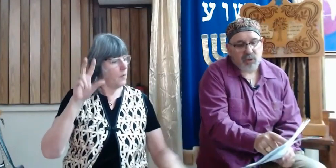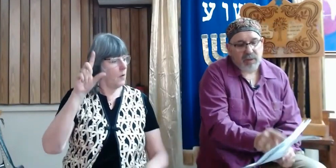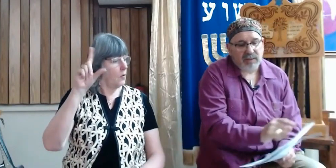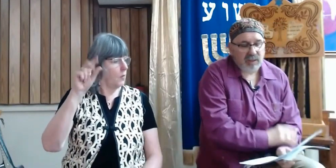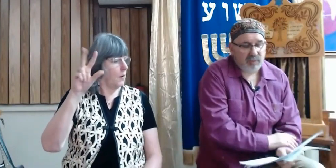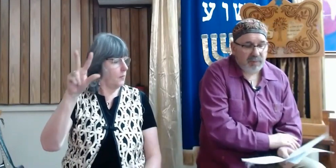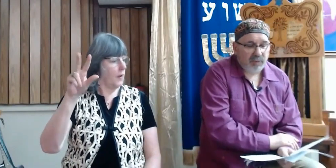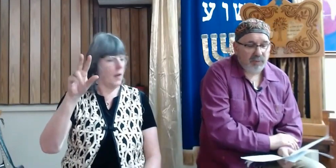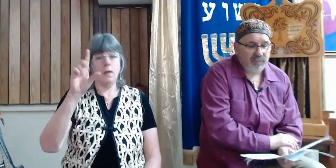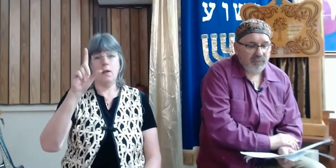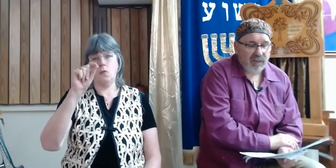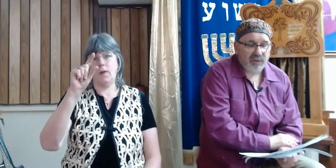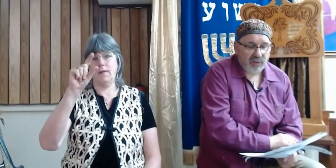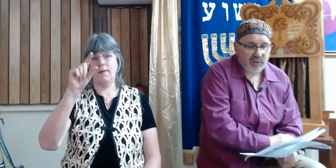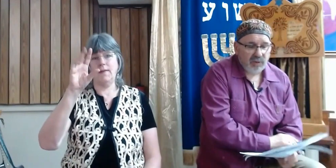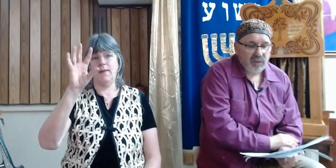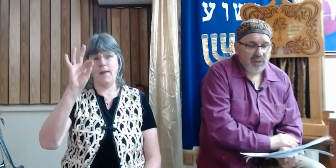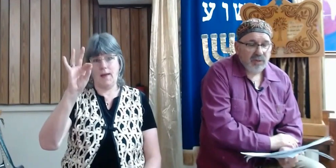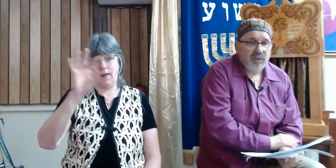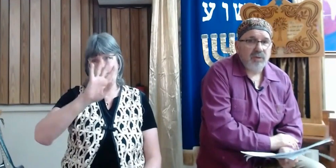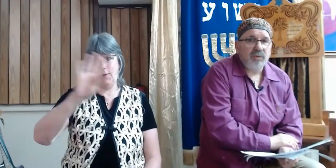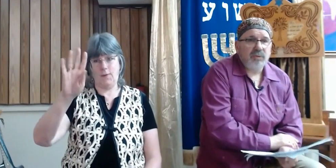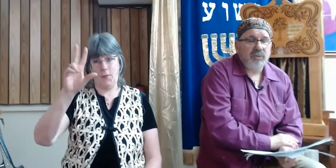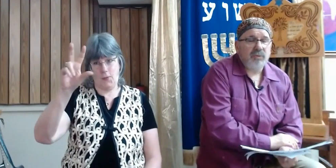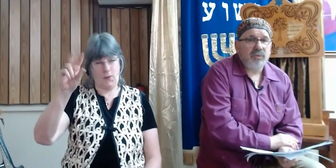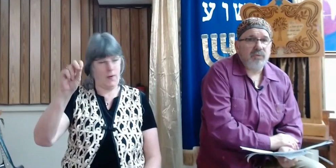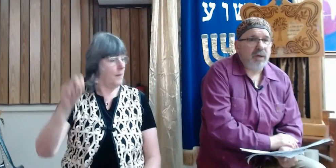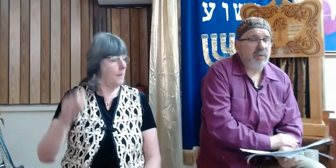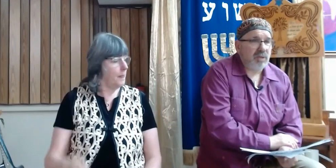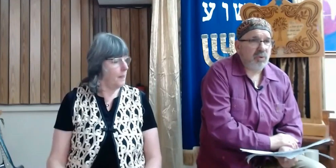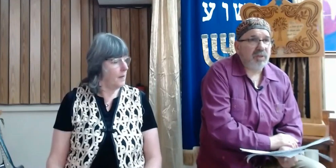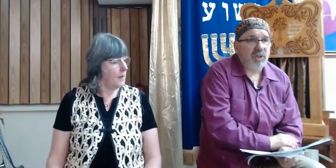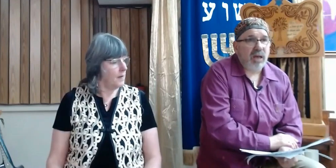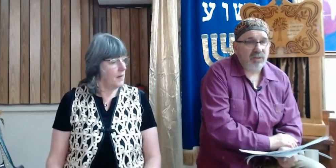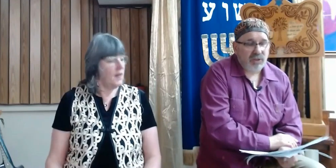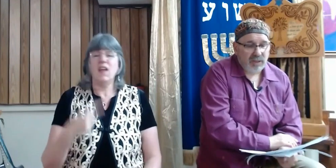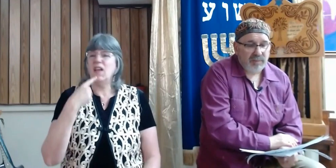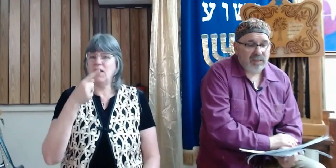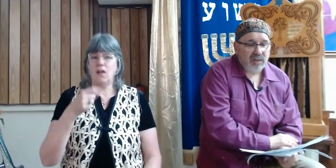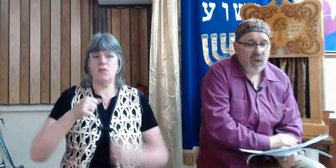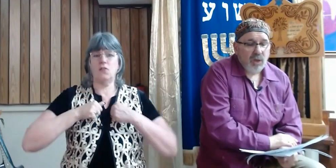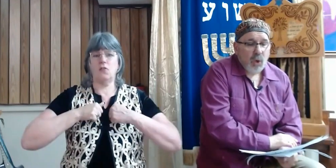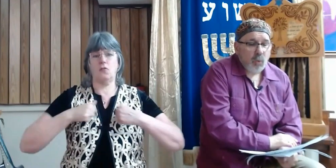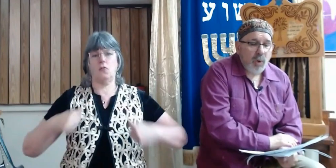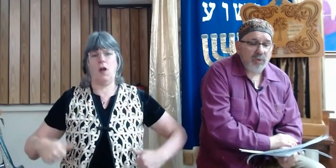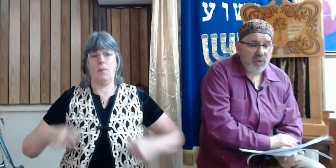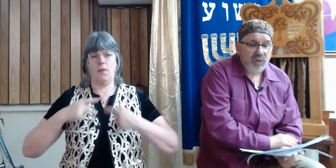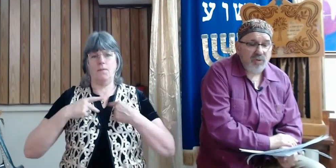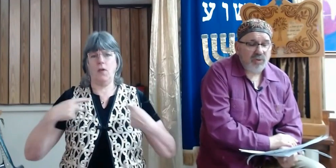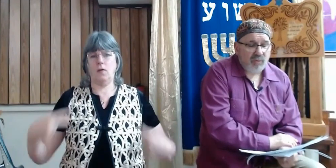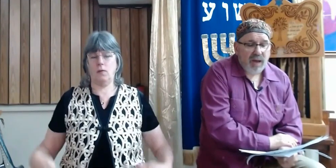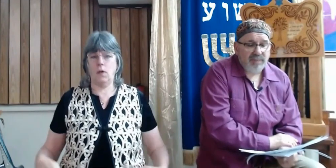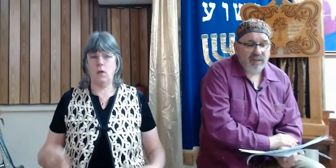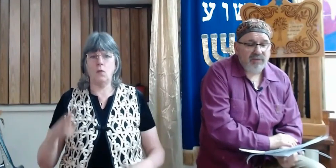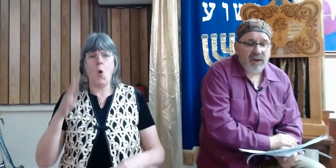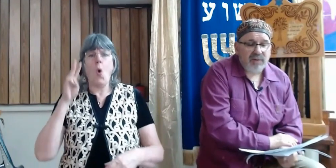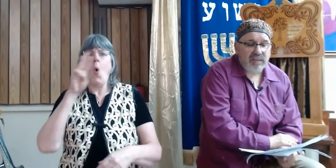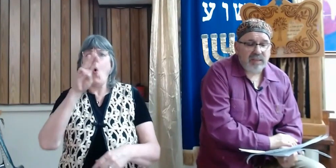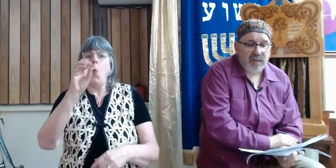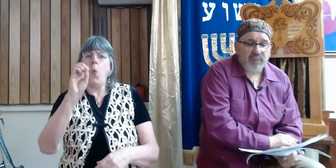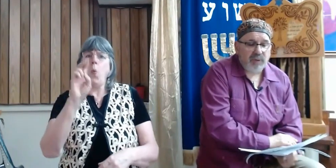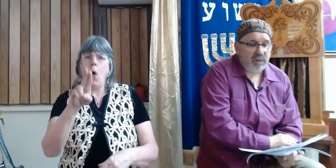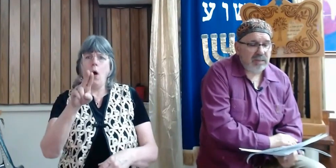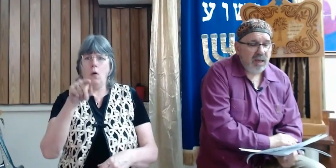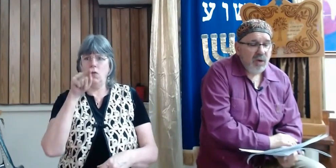Yeshua tells people, tells the Pharisees who were challenging him. says, woe to you, scribes and